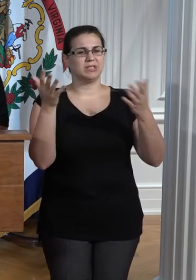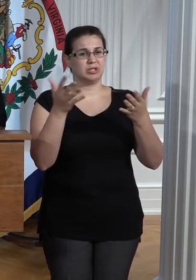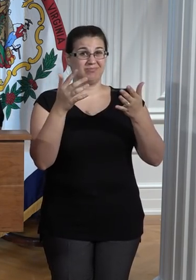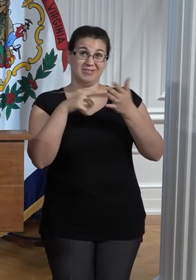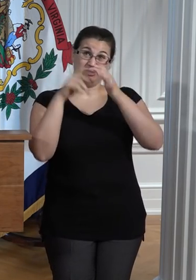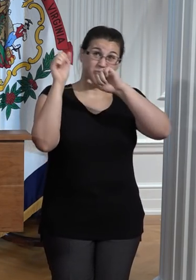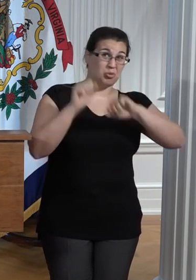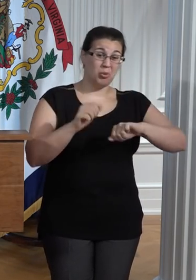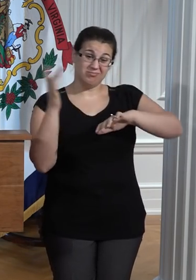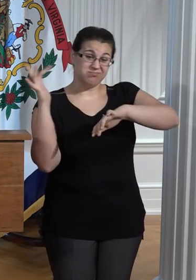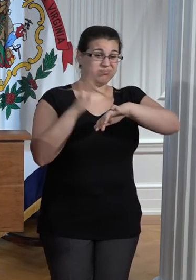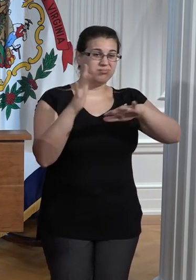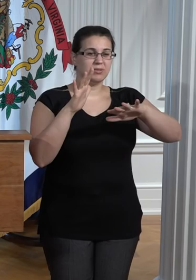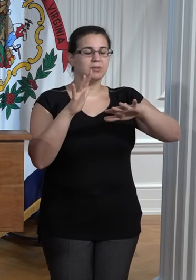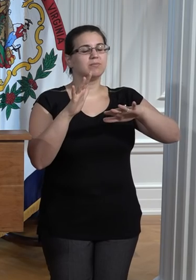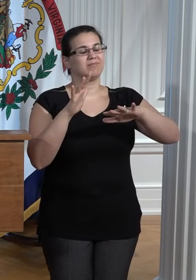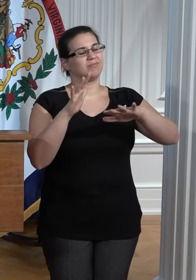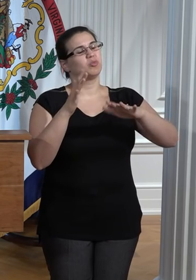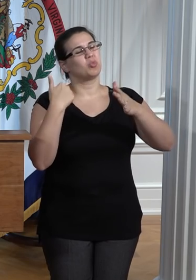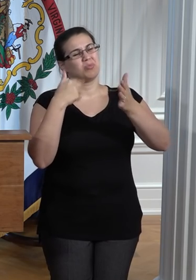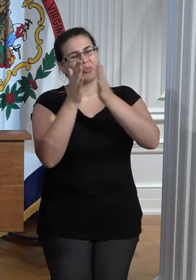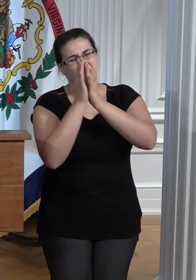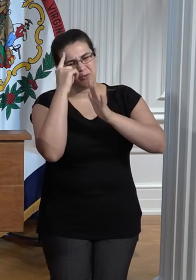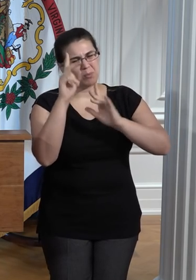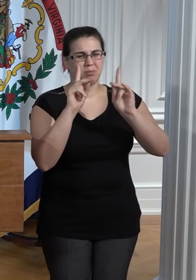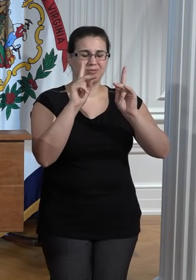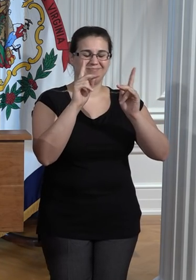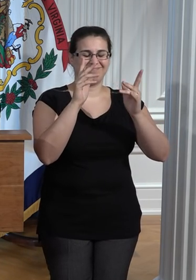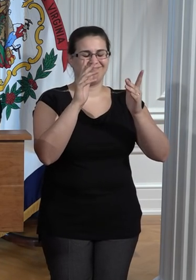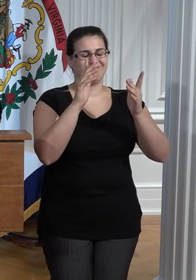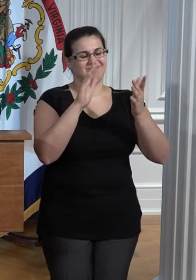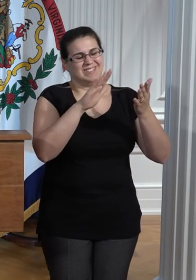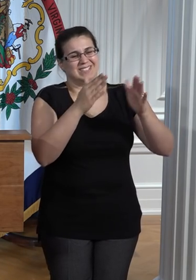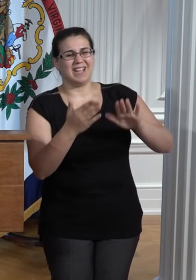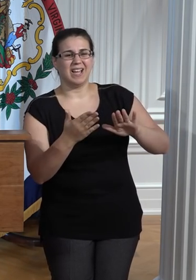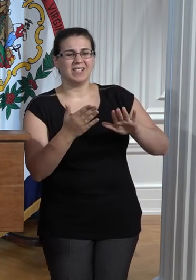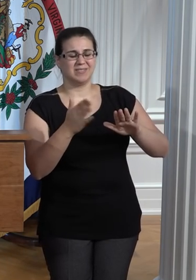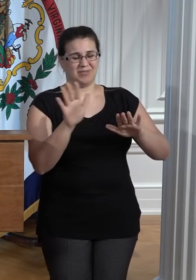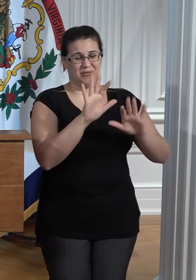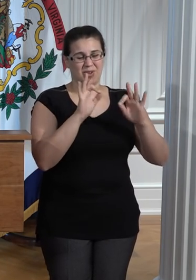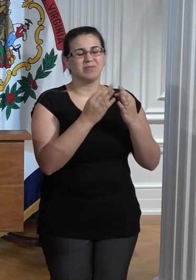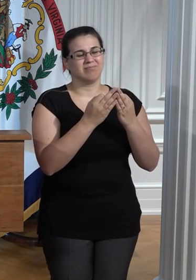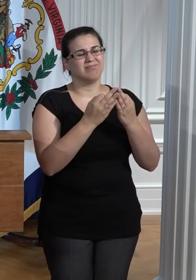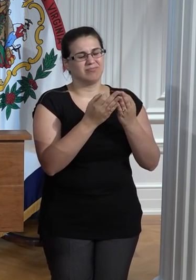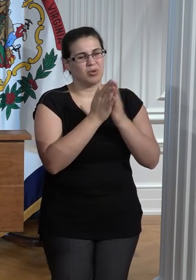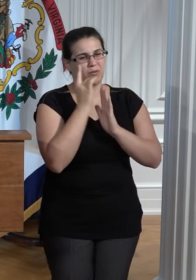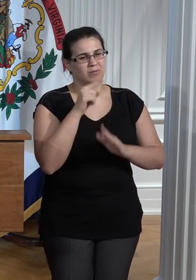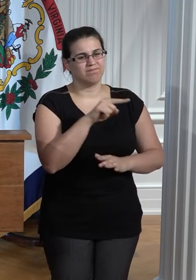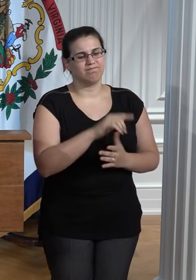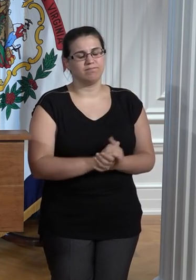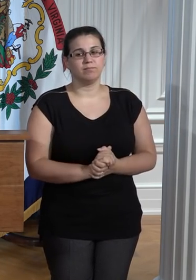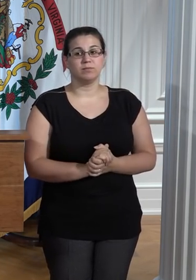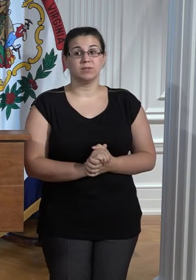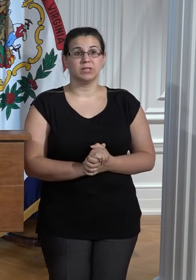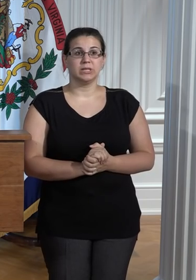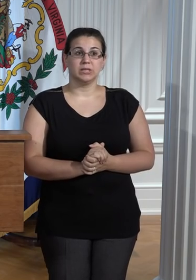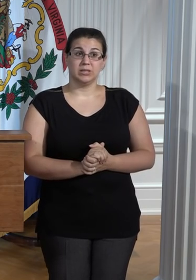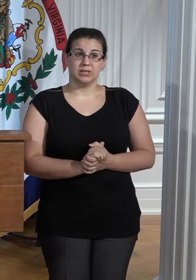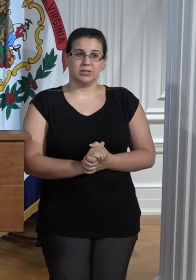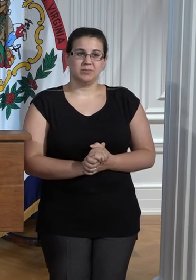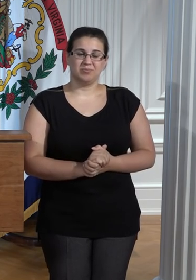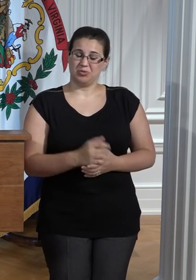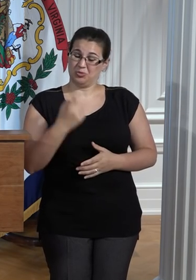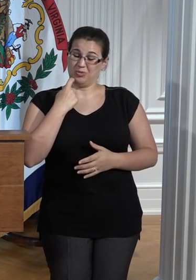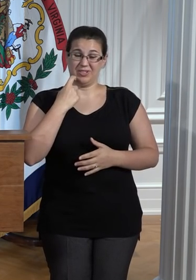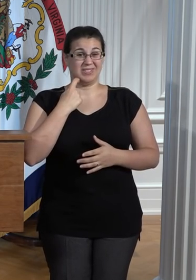we're all praying for those who have lost loved ones. Unfortunately, we've dealt with weather emergencies all